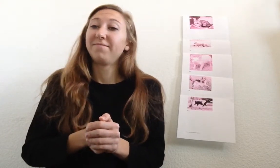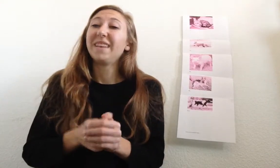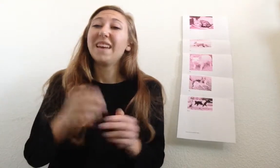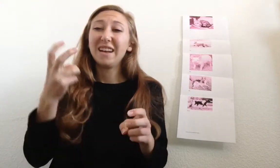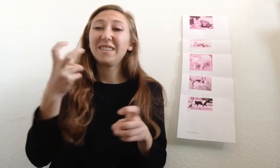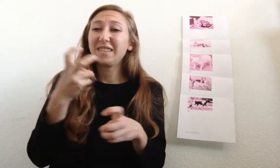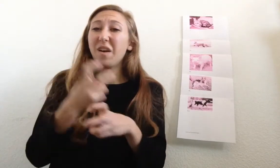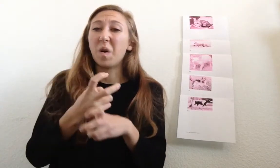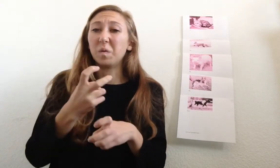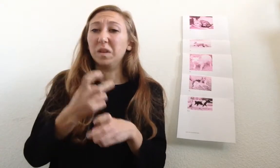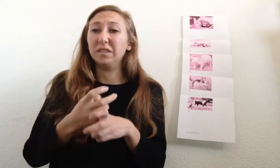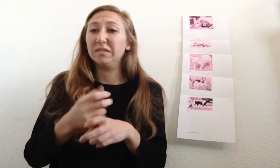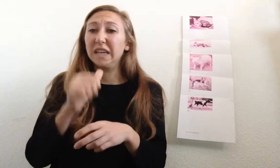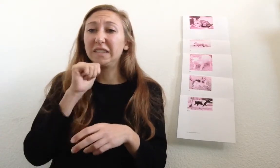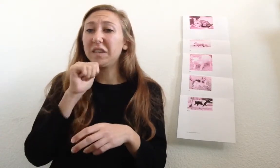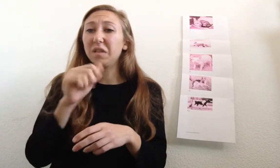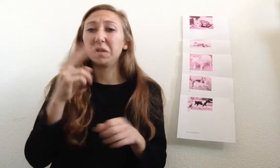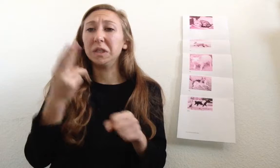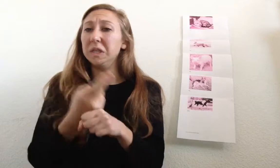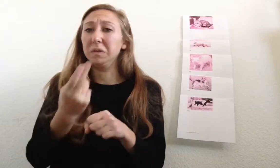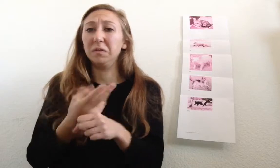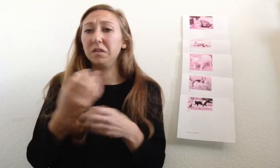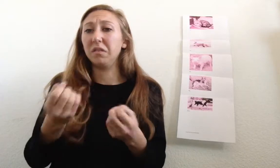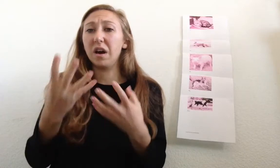That's a hard one. It's not really used a lot.